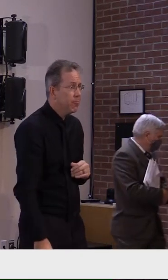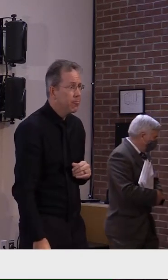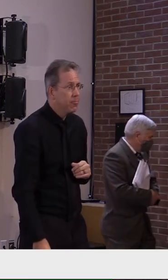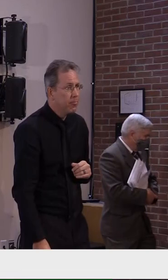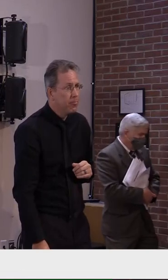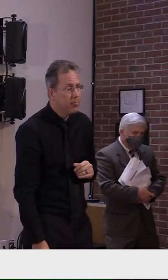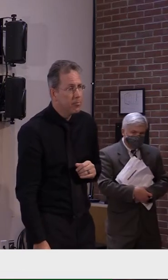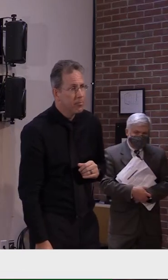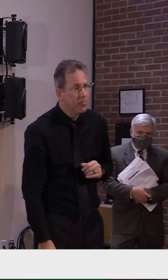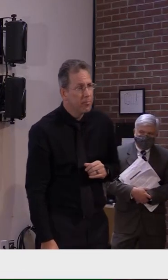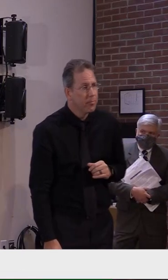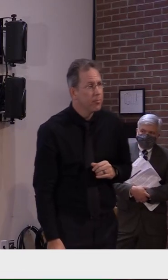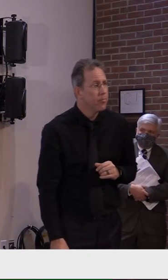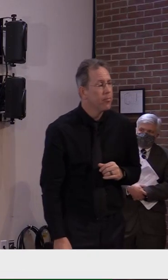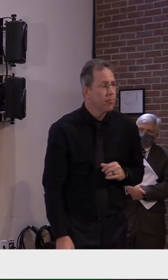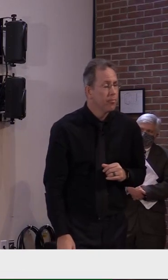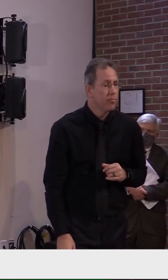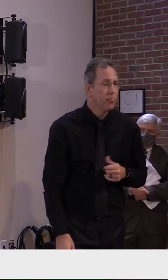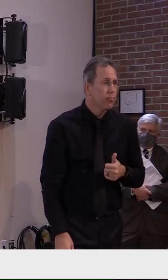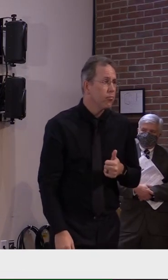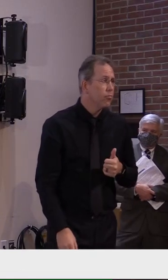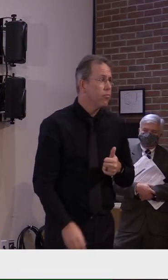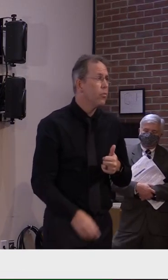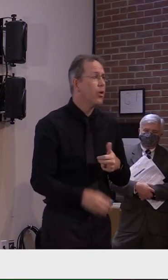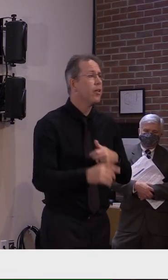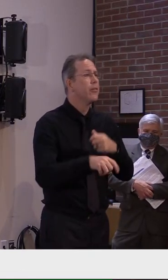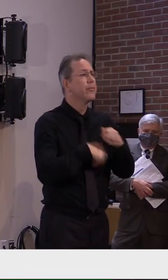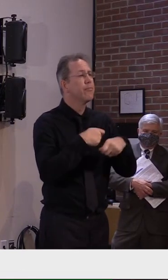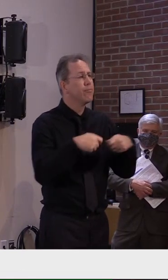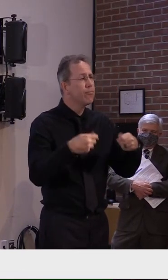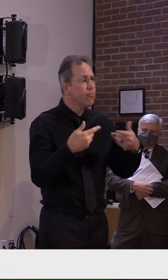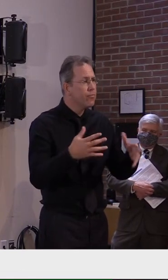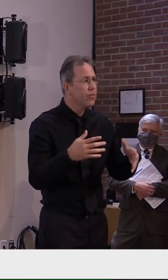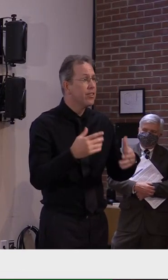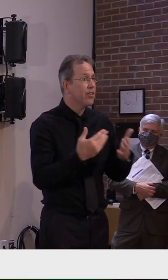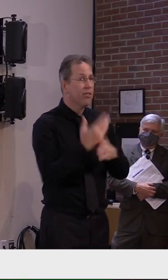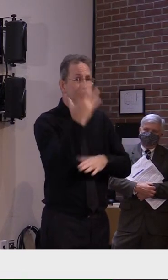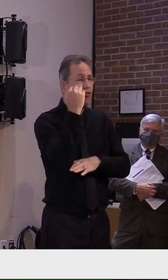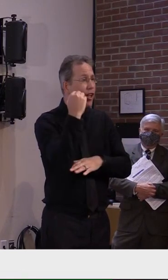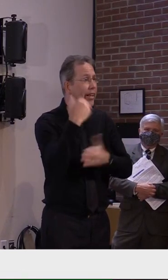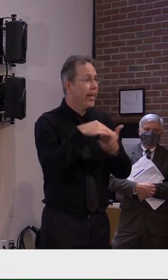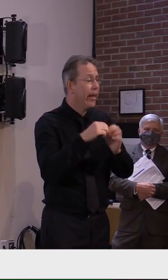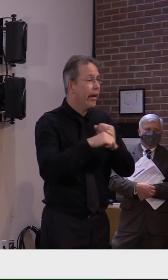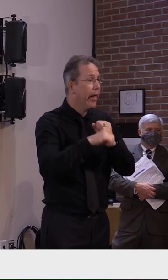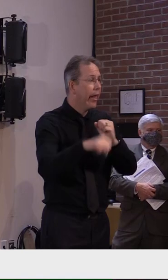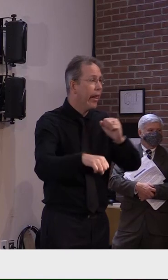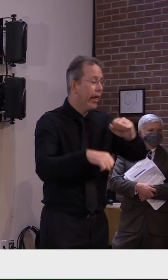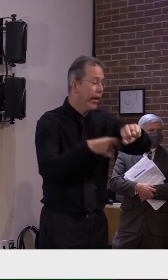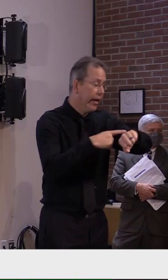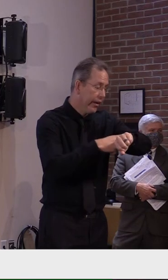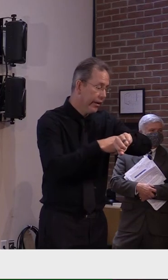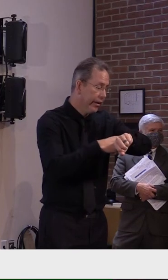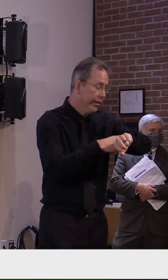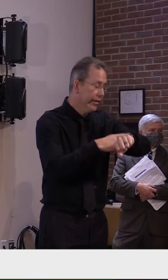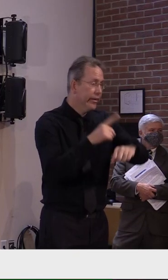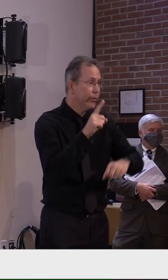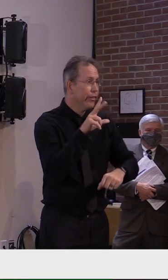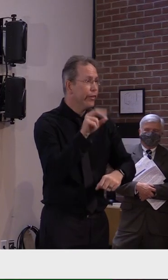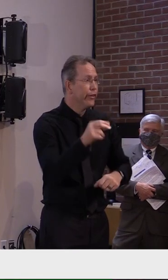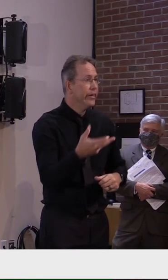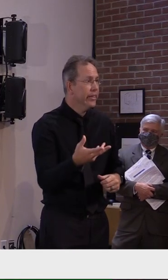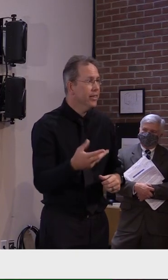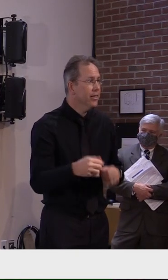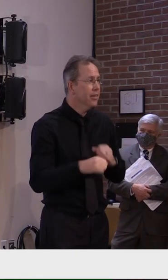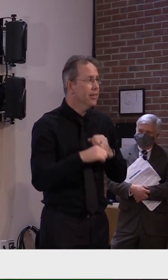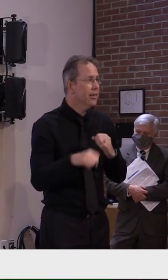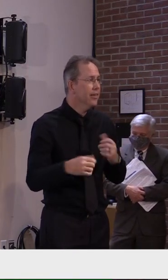well that's it if we set a new record once again uh for the length of the press conference uh but uh but again thank you very much